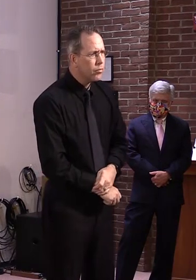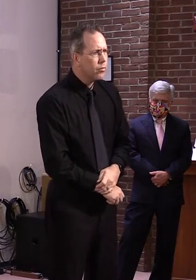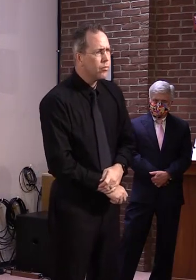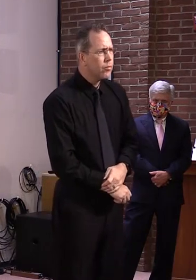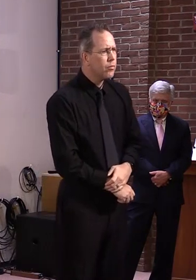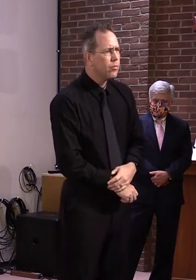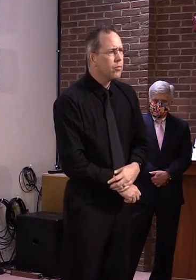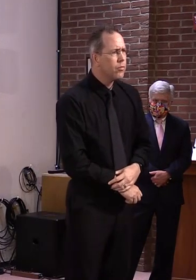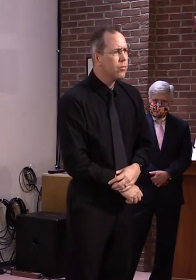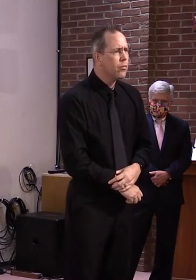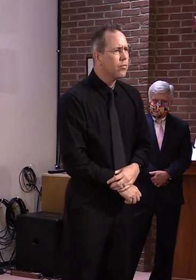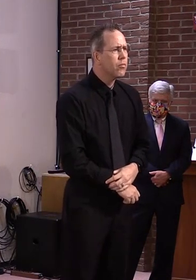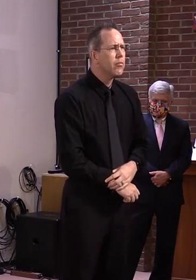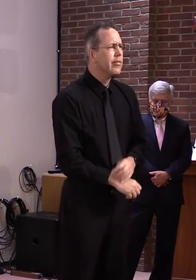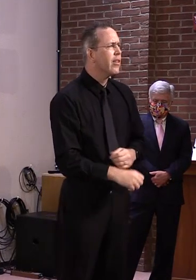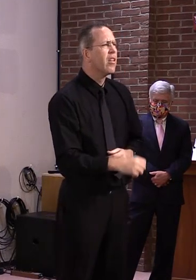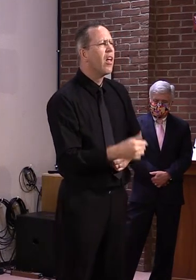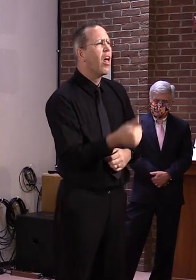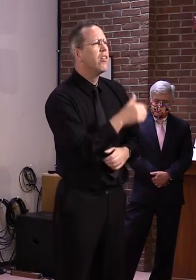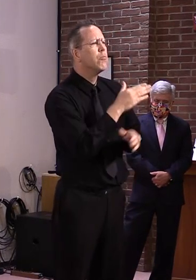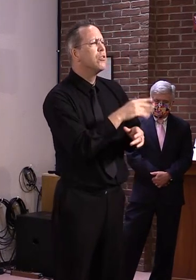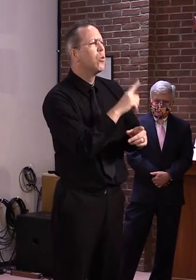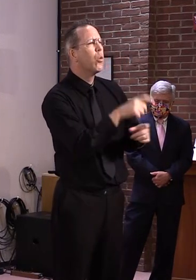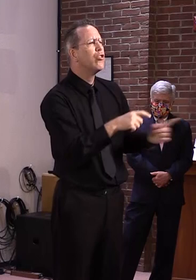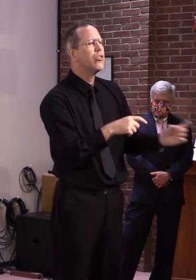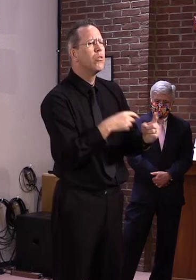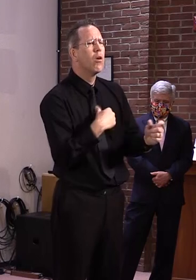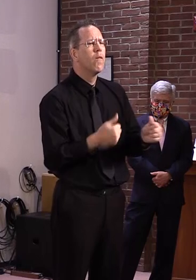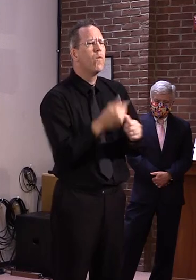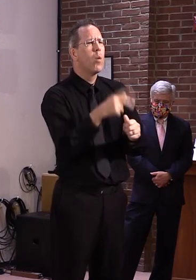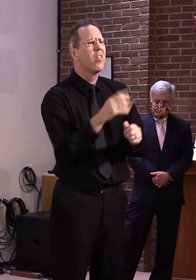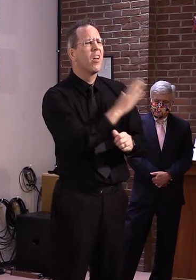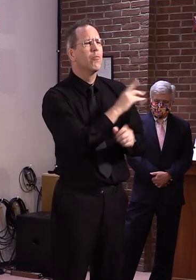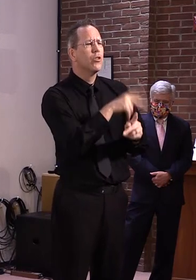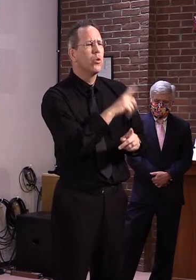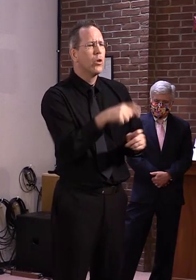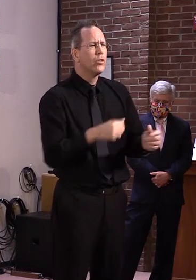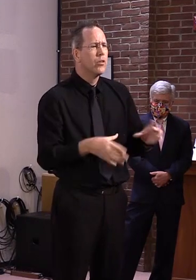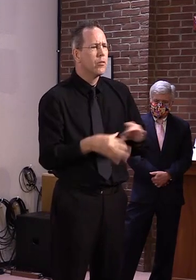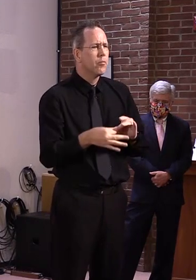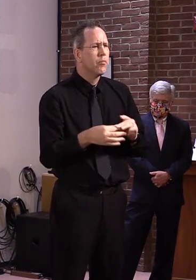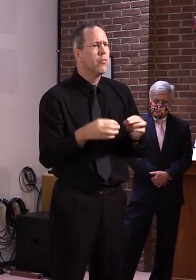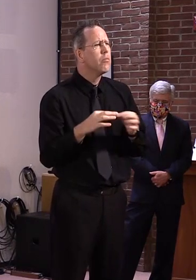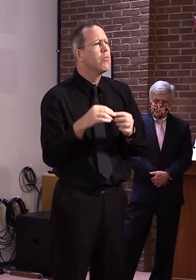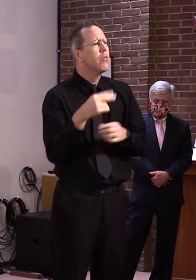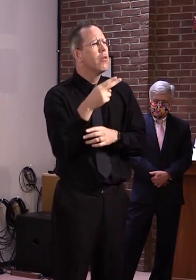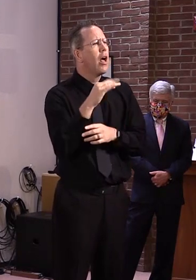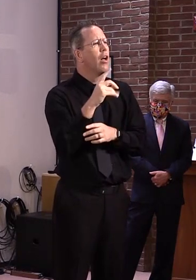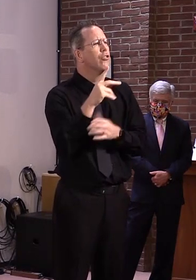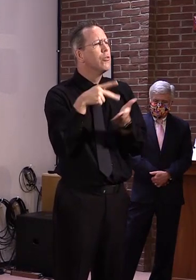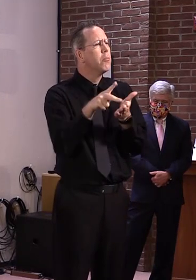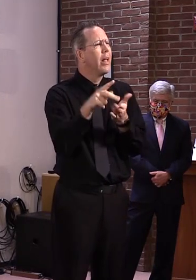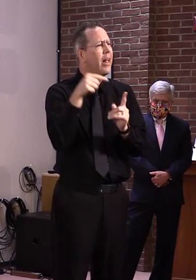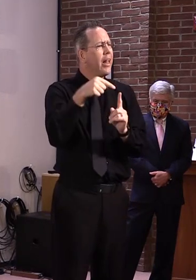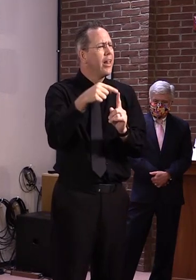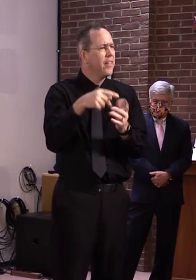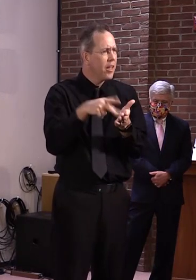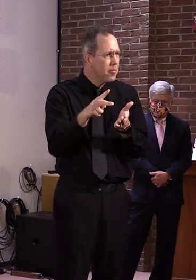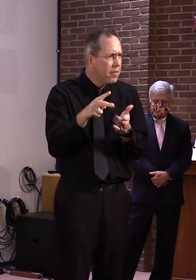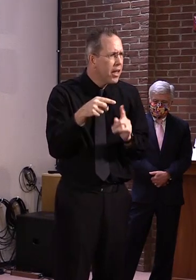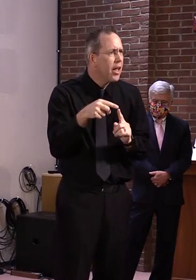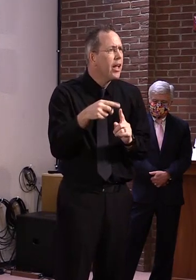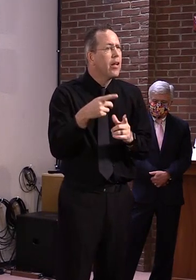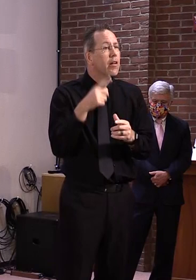have been on the front lines since day one. The Rettland-Herald reported a case impacting several police officers in Rettland City